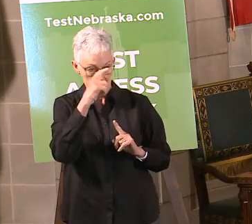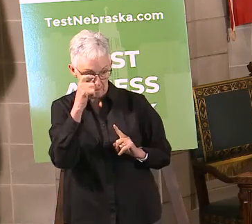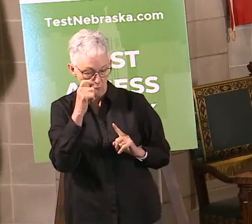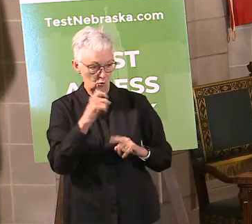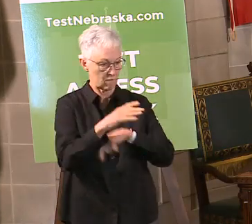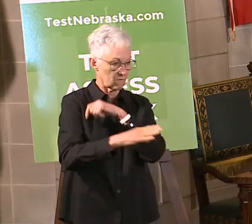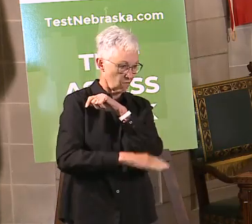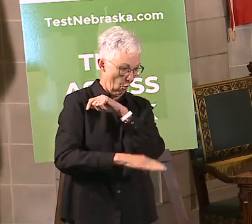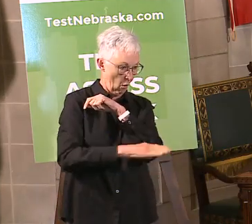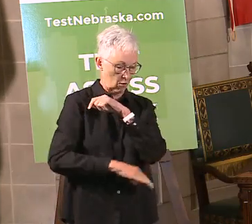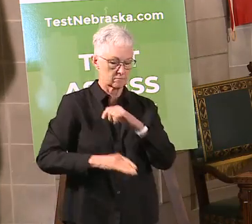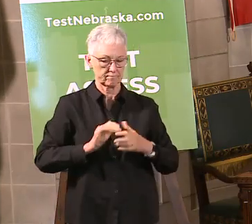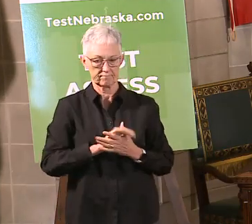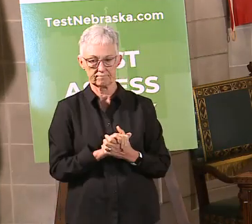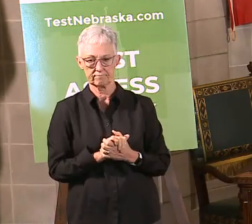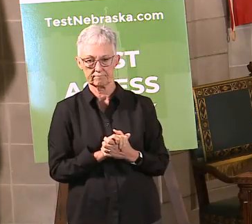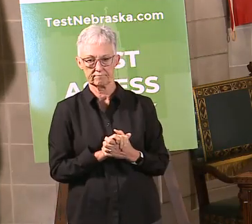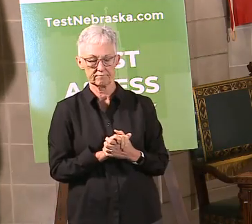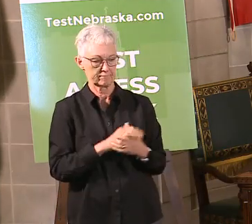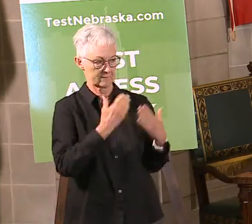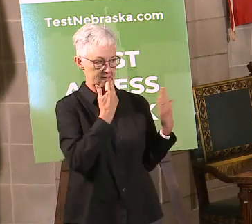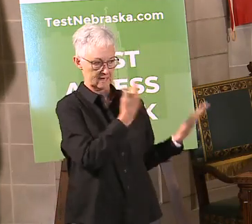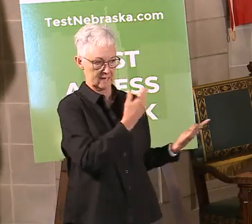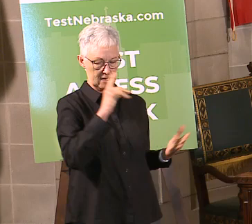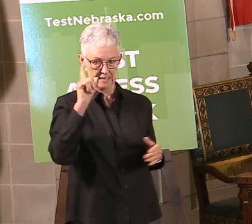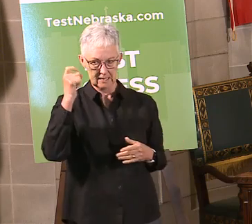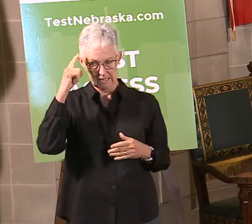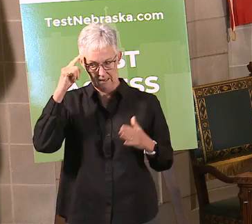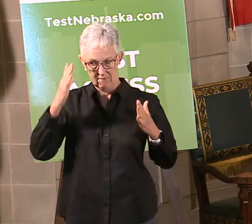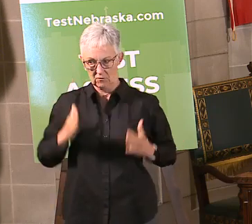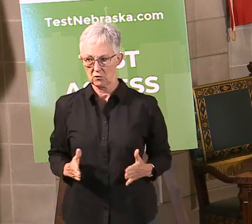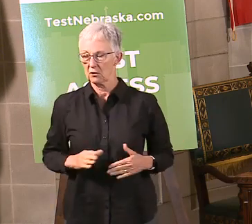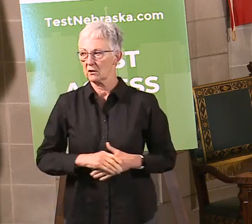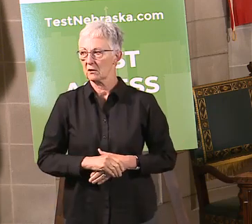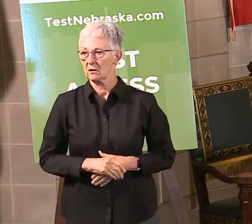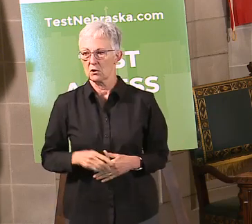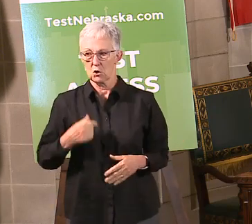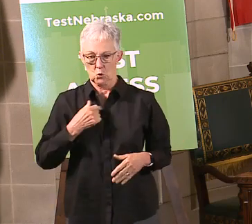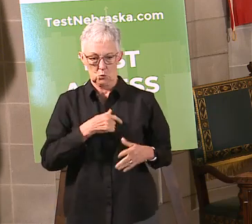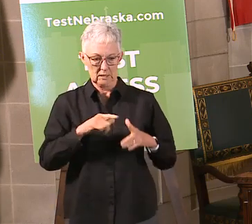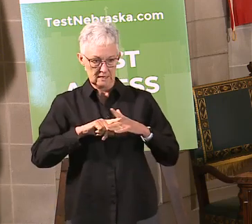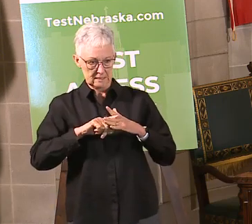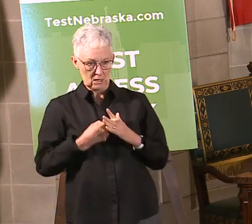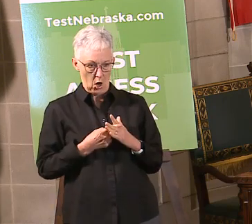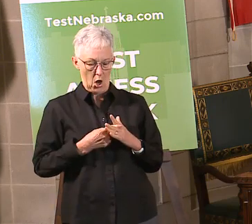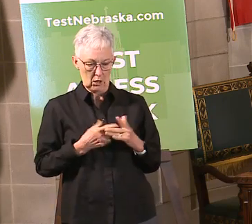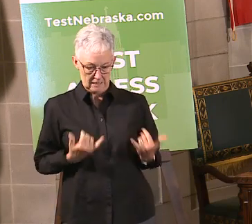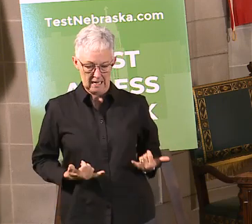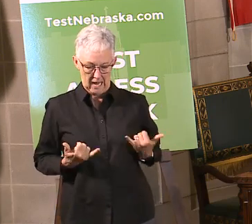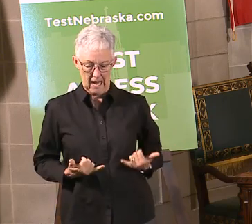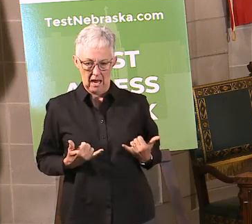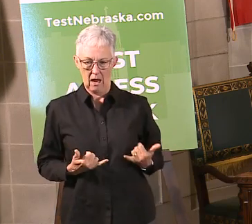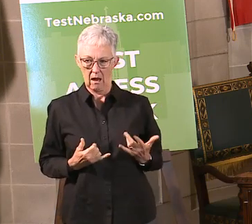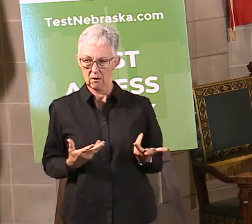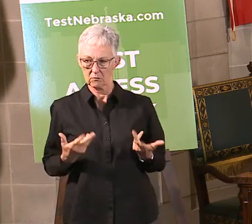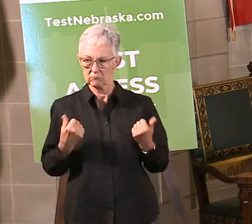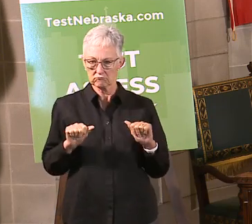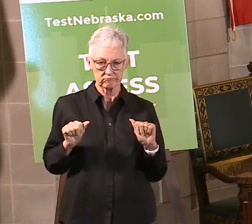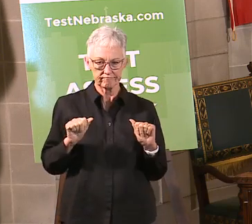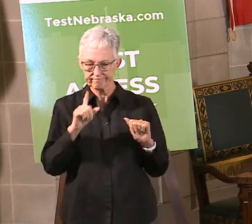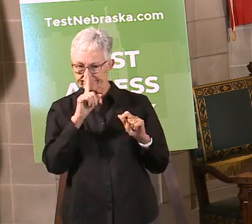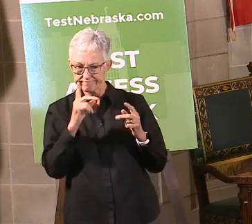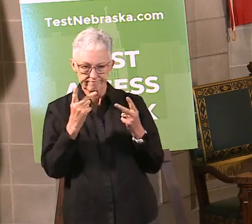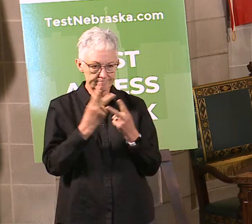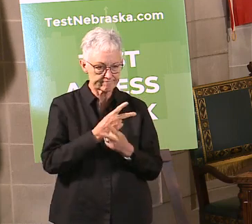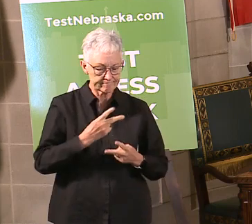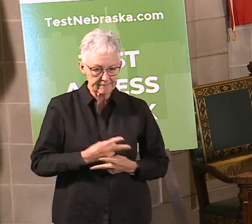Yeah, thanks, Governor. And the reality, obviously, for us is we start down this path of starting to look for ways to explore